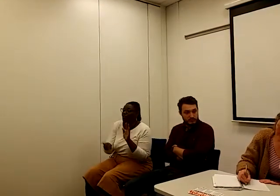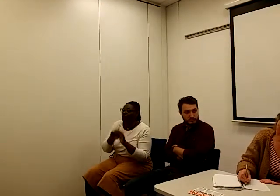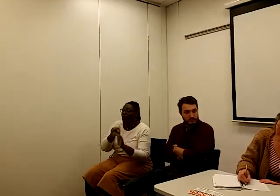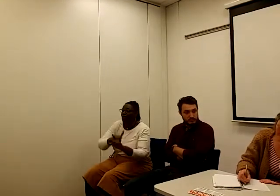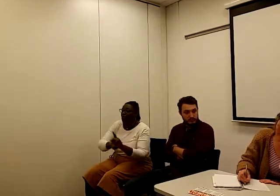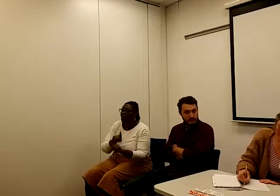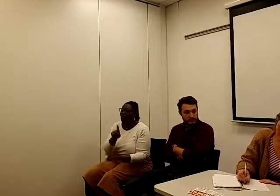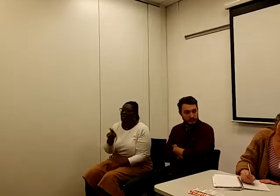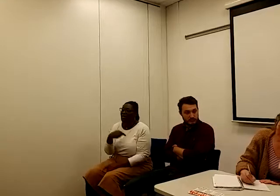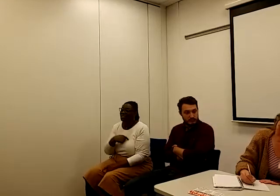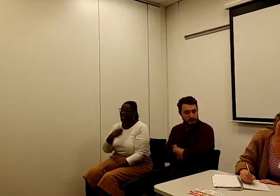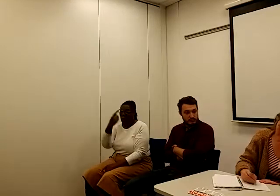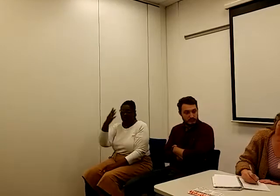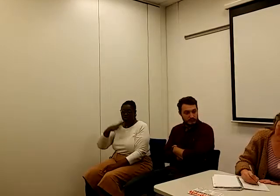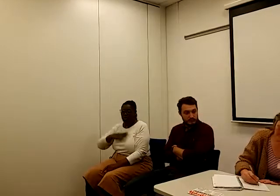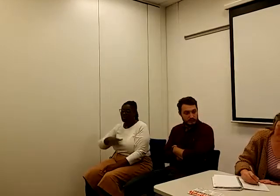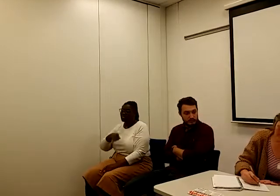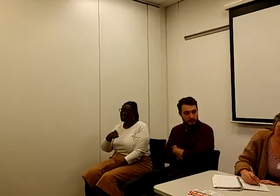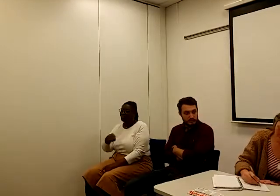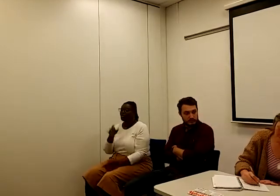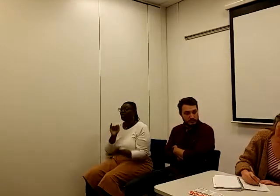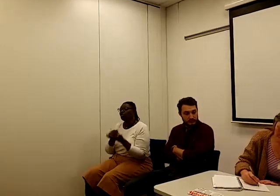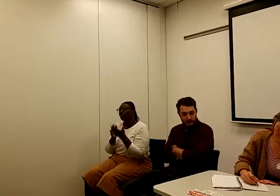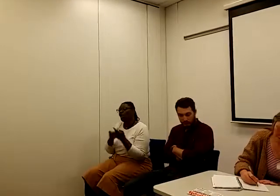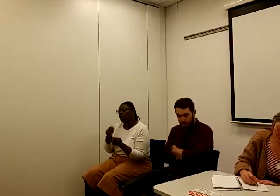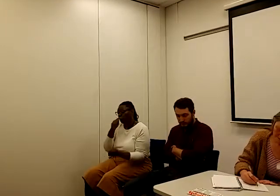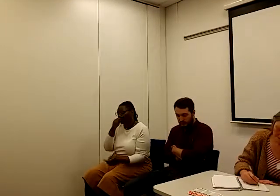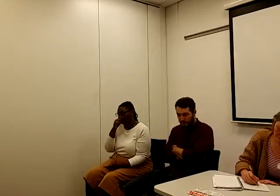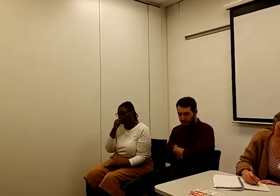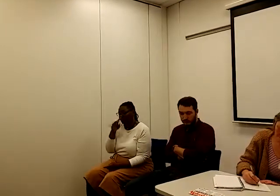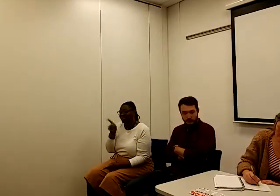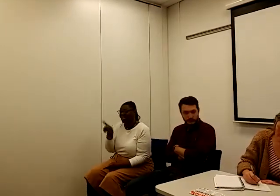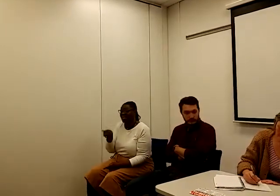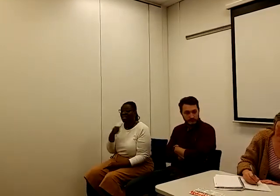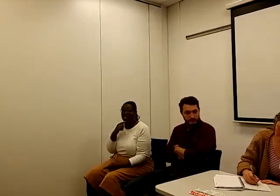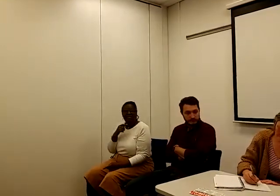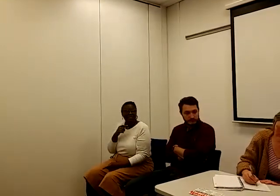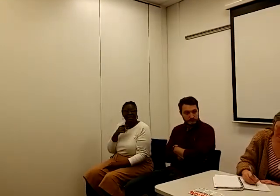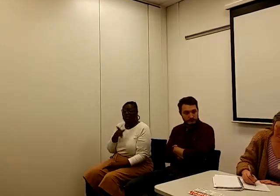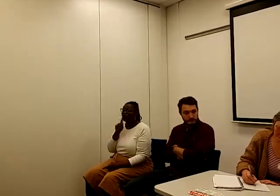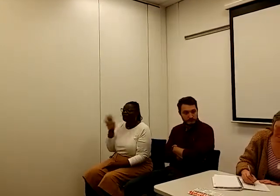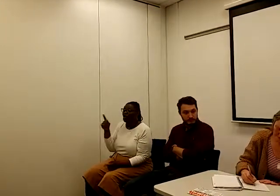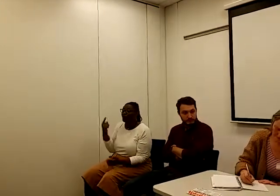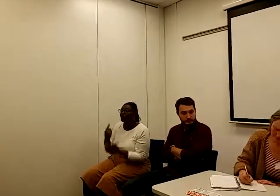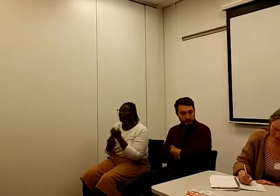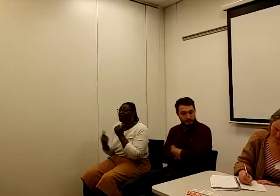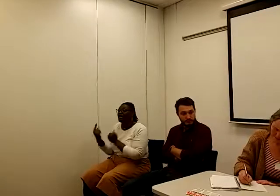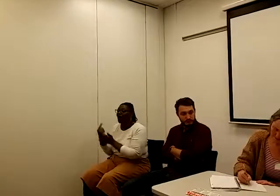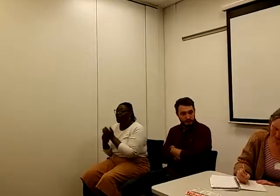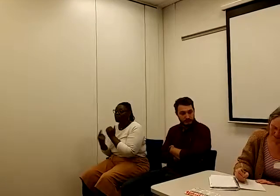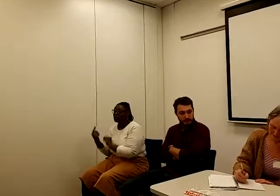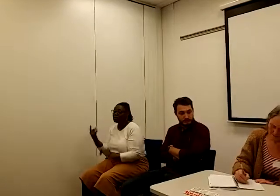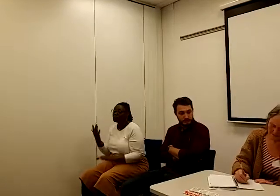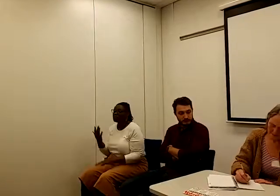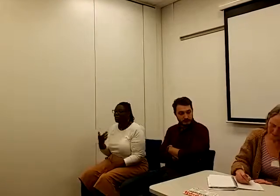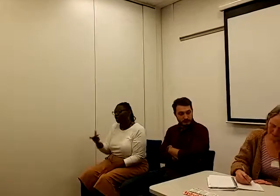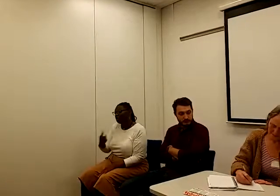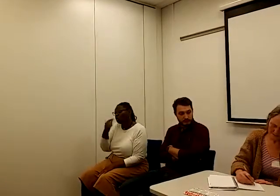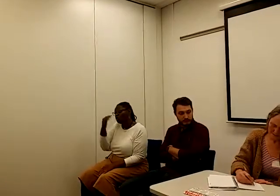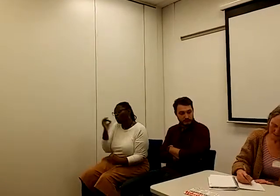think you will not need it. So if you are, like you, you know, freelance or what have you, you could be asked by